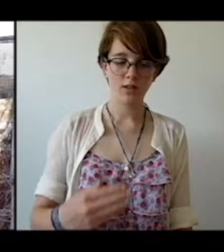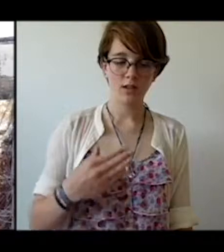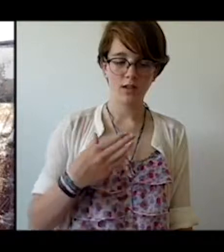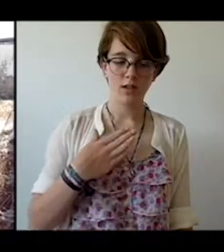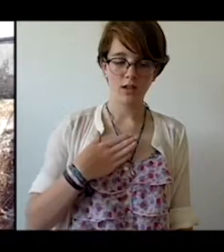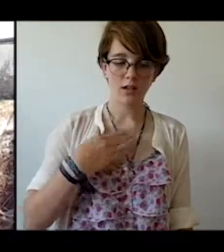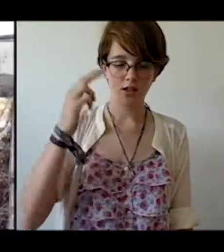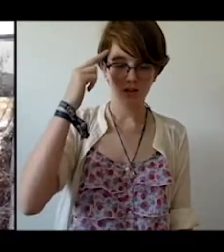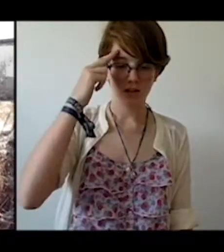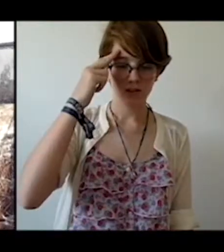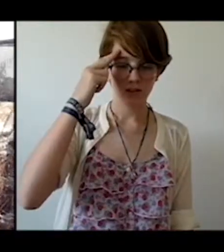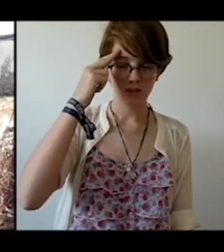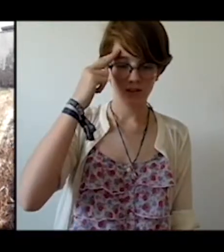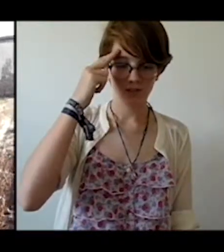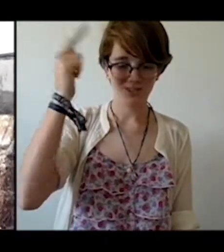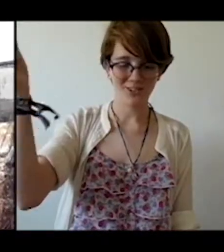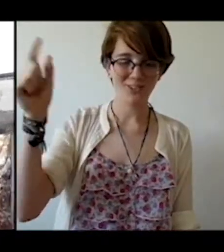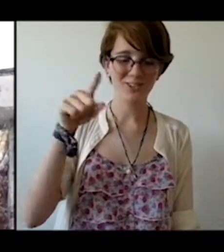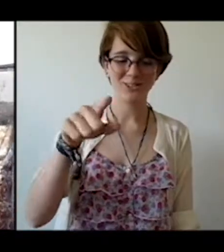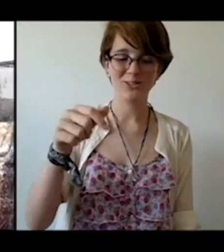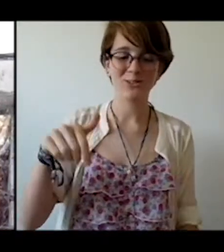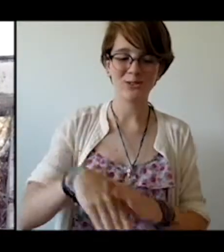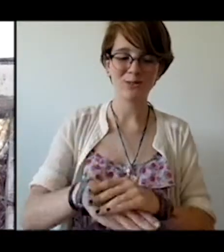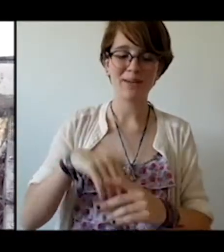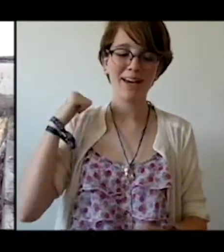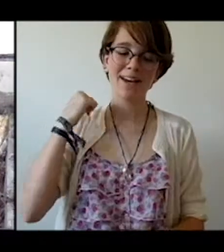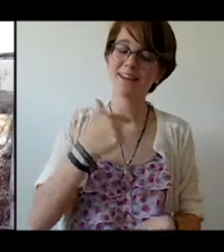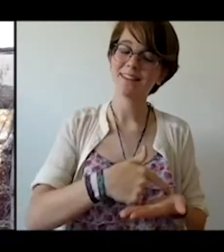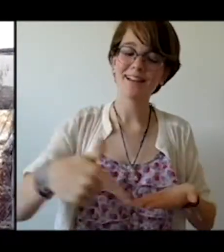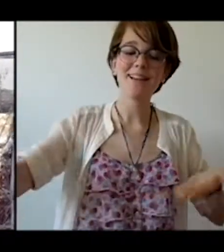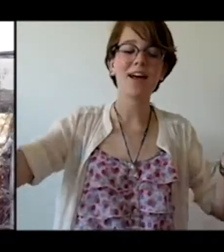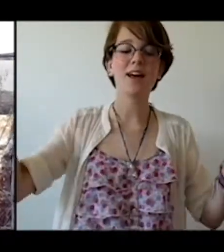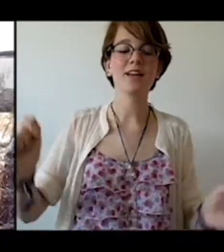I saw your shoes behind the line